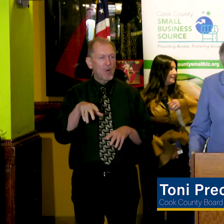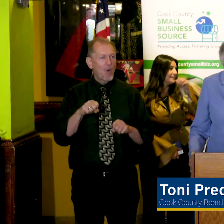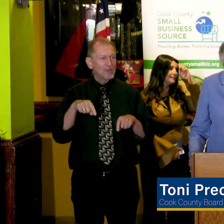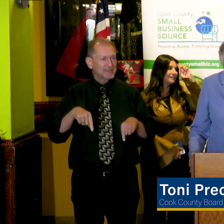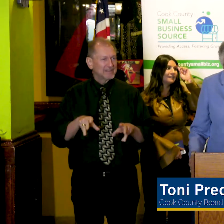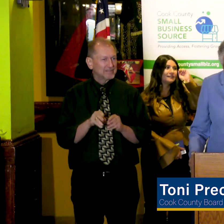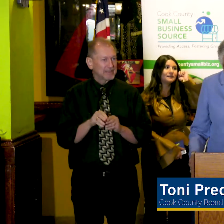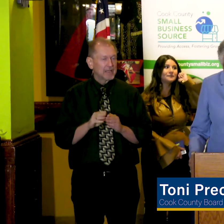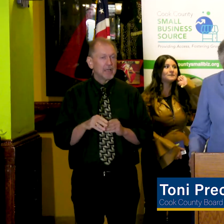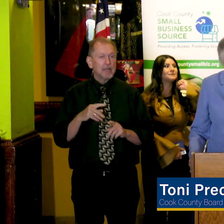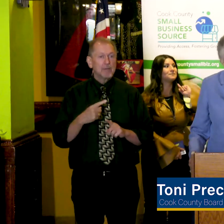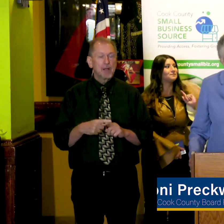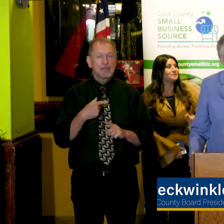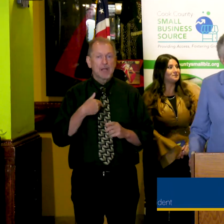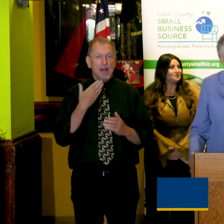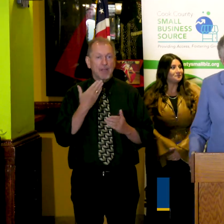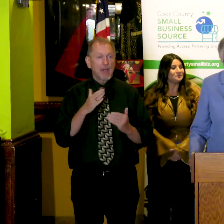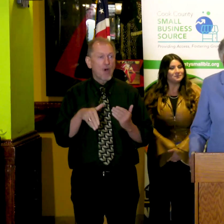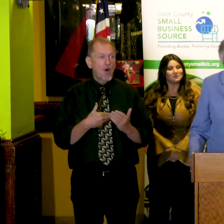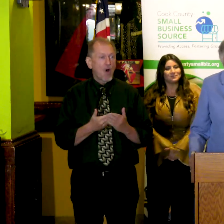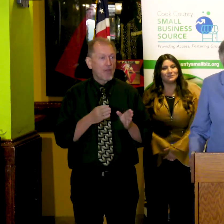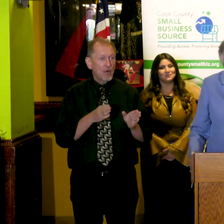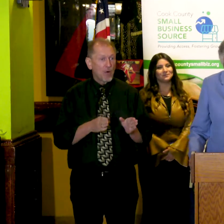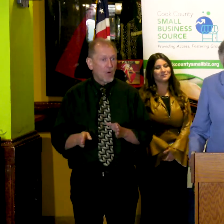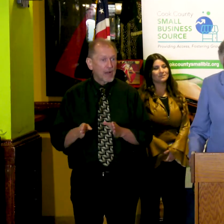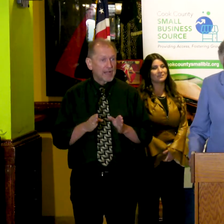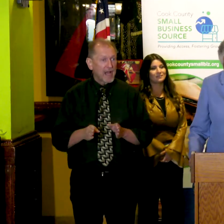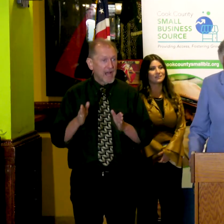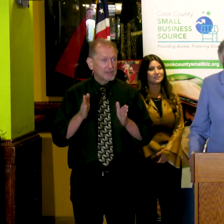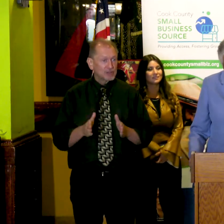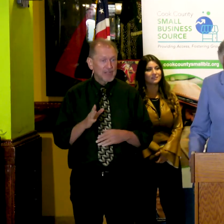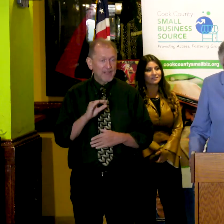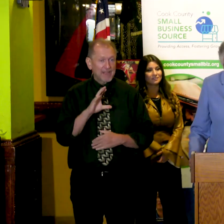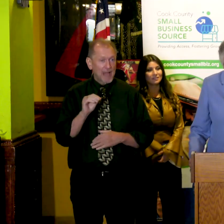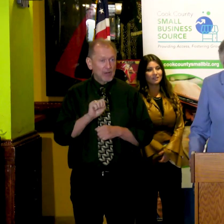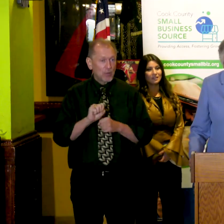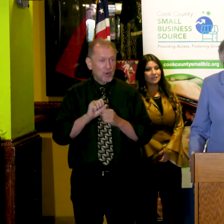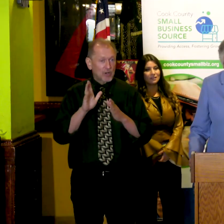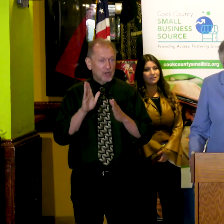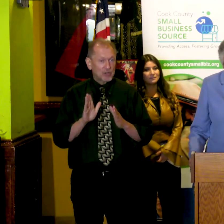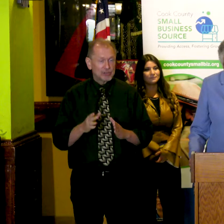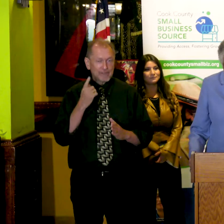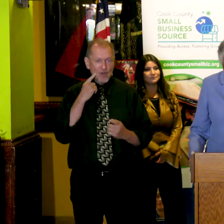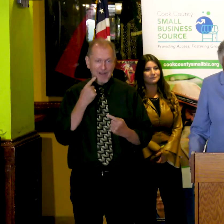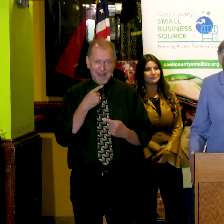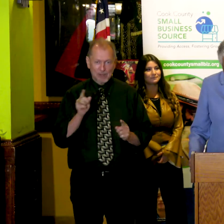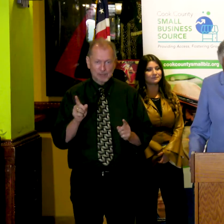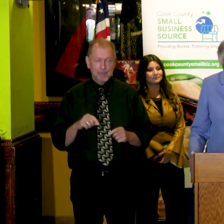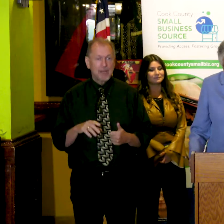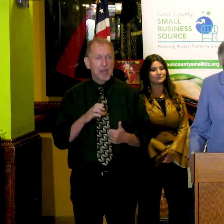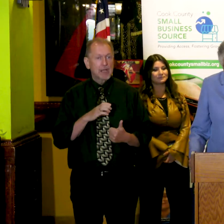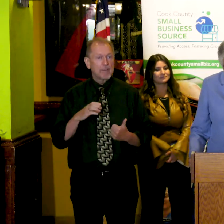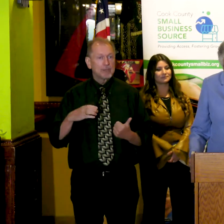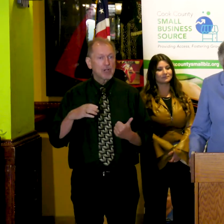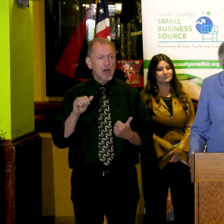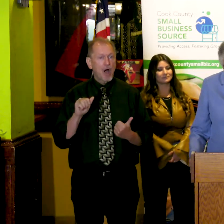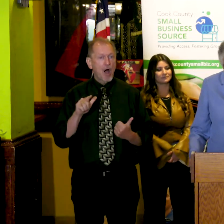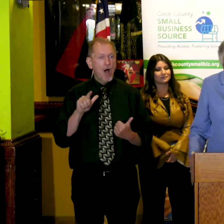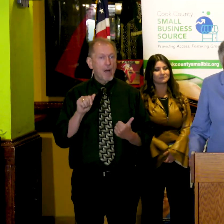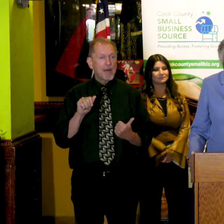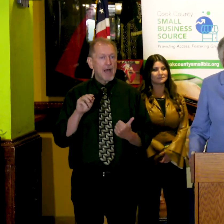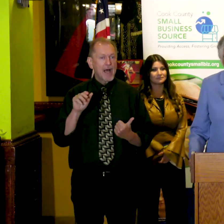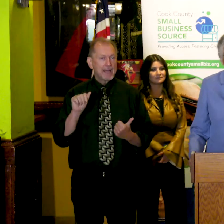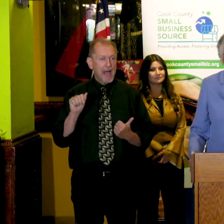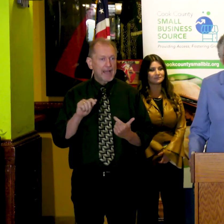of the county agencies here to support this exciting announcement. I'd like to recognize Commissioners Alma Anaya and Kevin Morrison